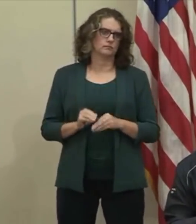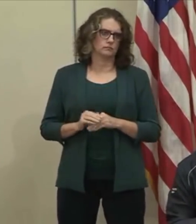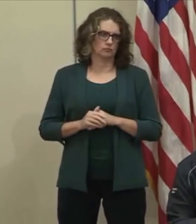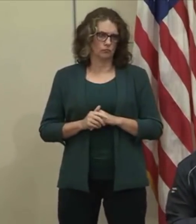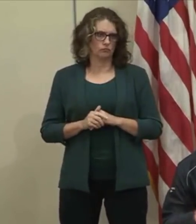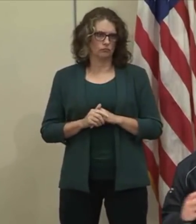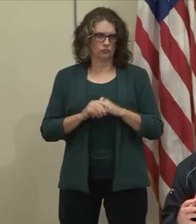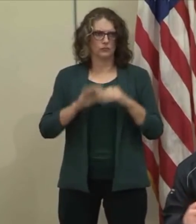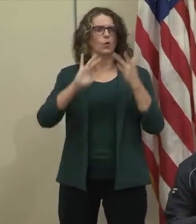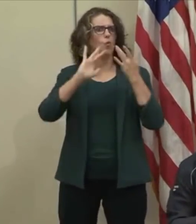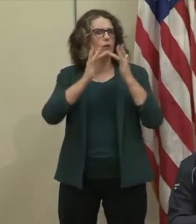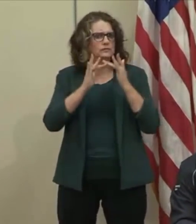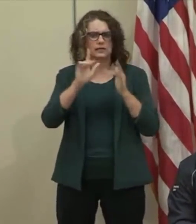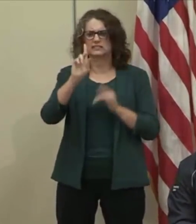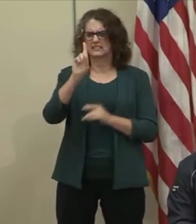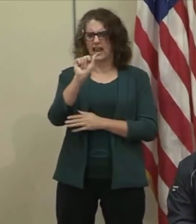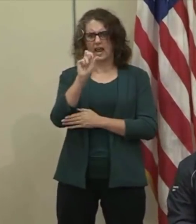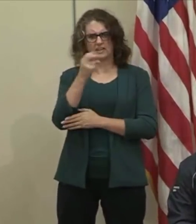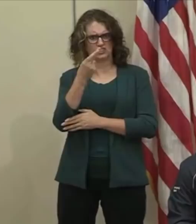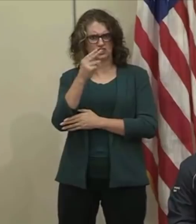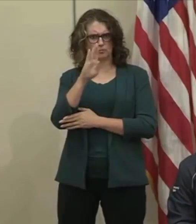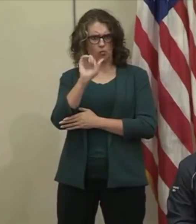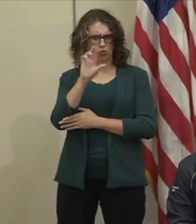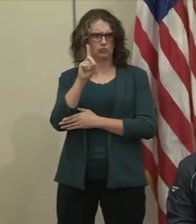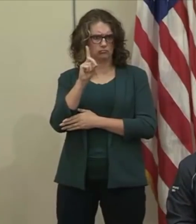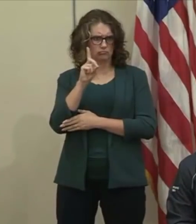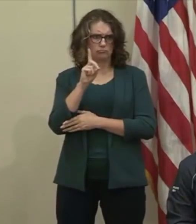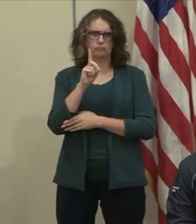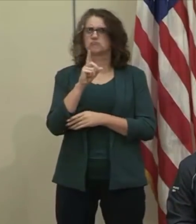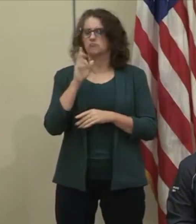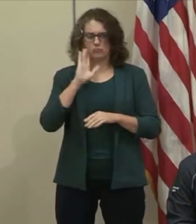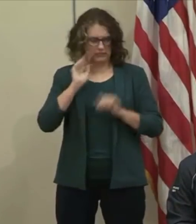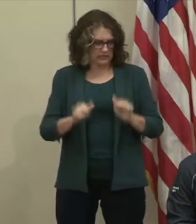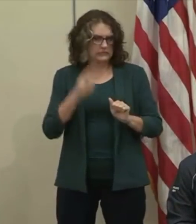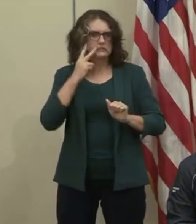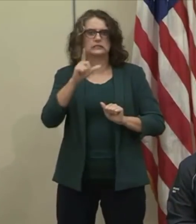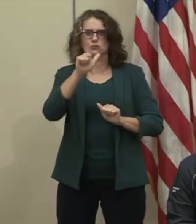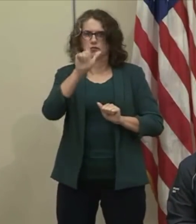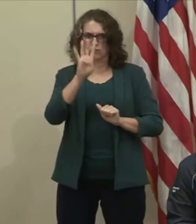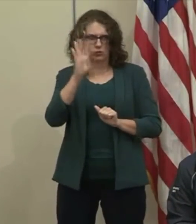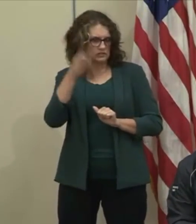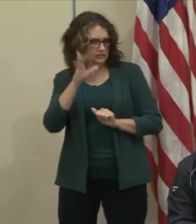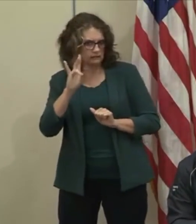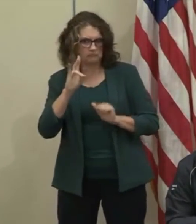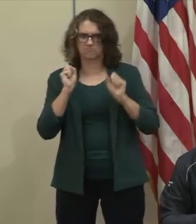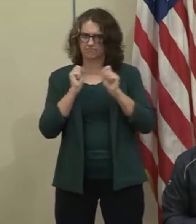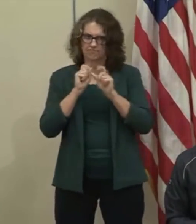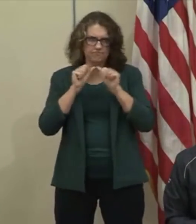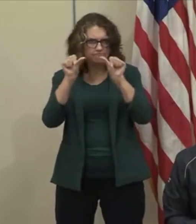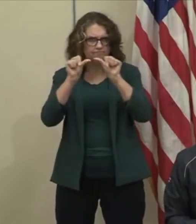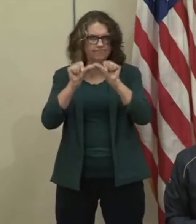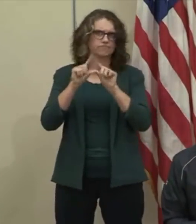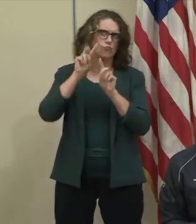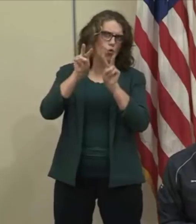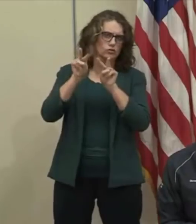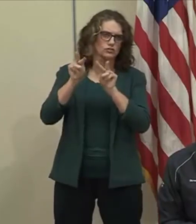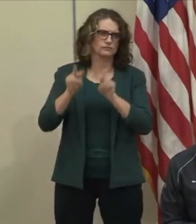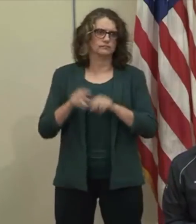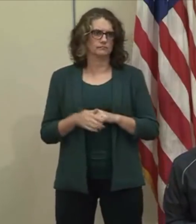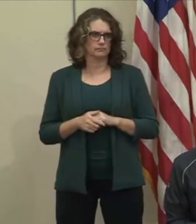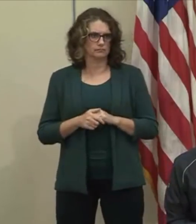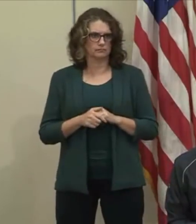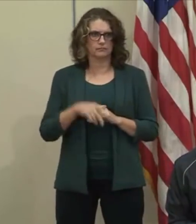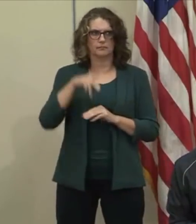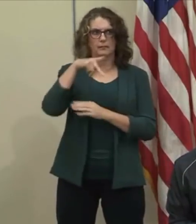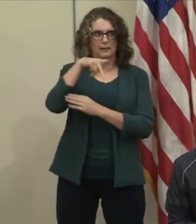daily basis. This is up 24-7 now. We are gathering PP&E from all the